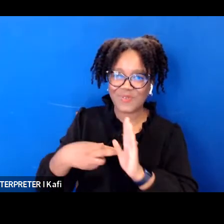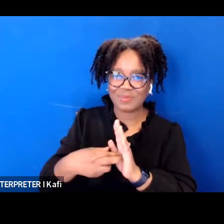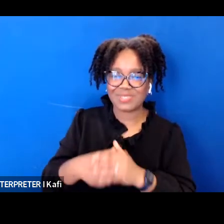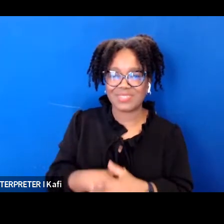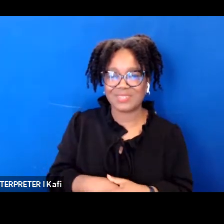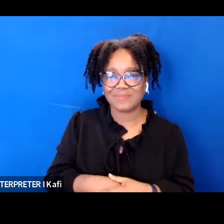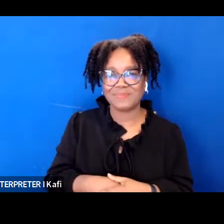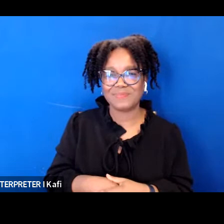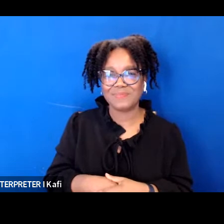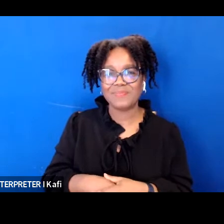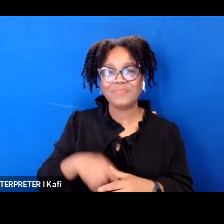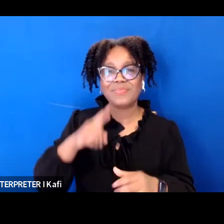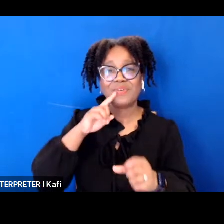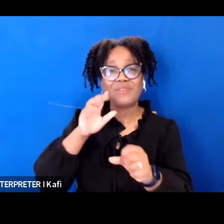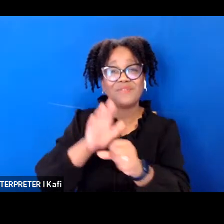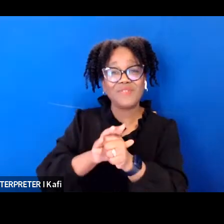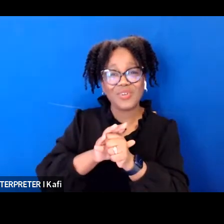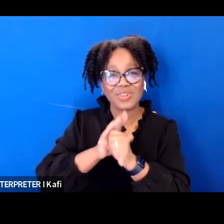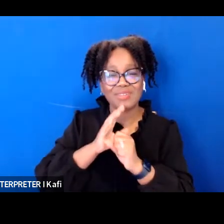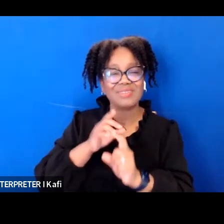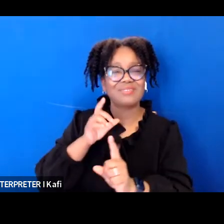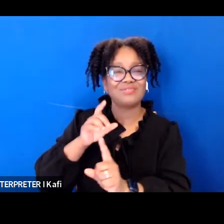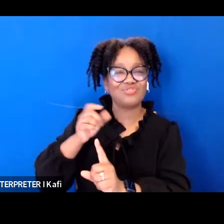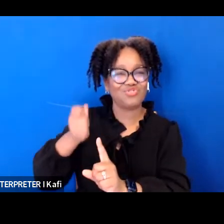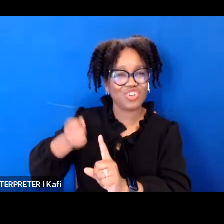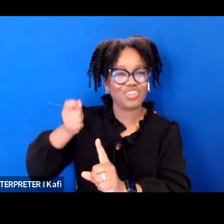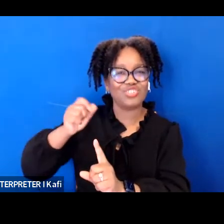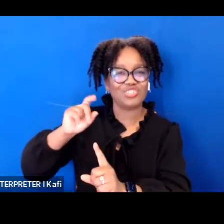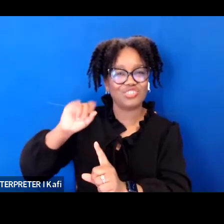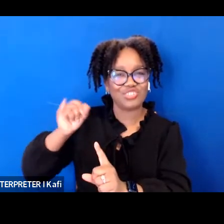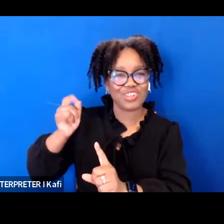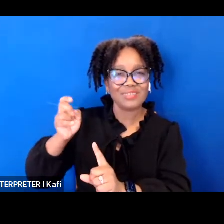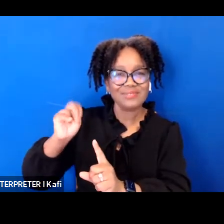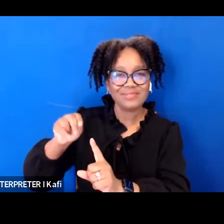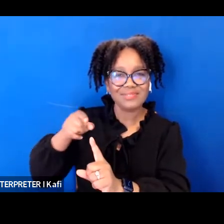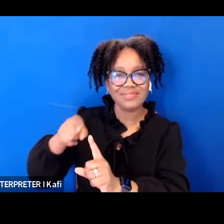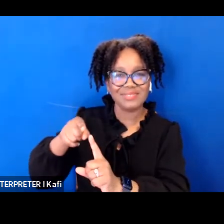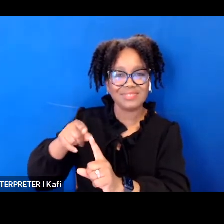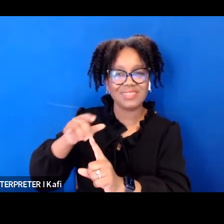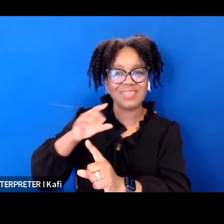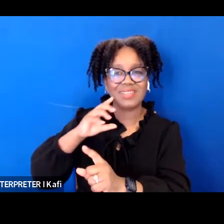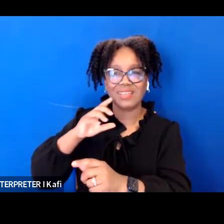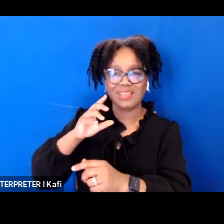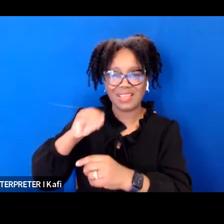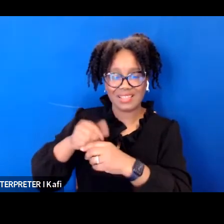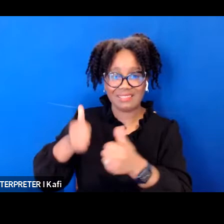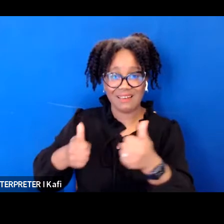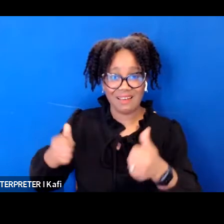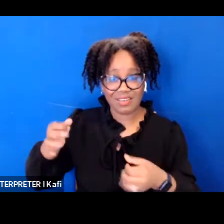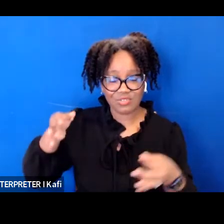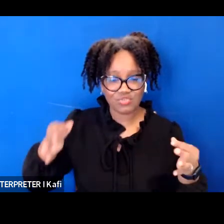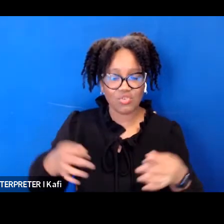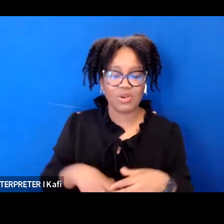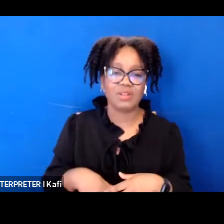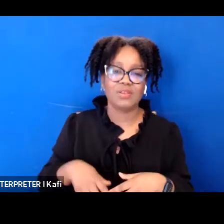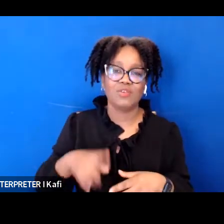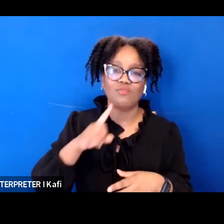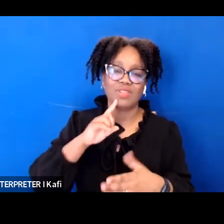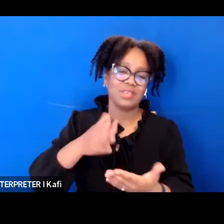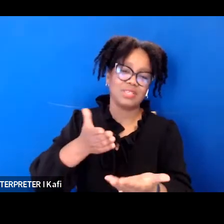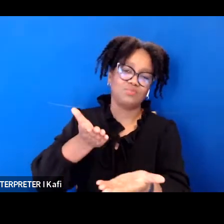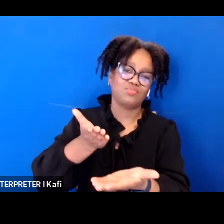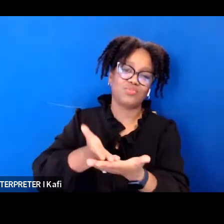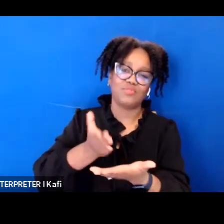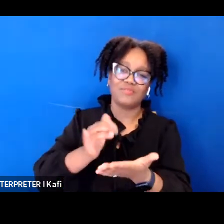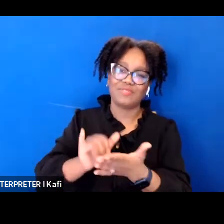shows that not only our community but the entire country that black success is both real and attainable to be the first